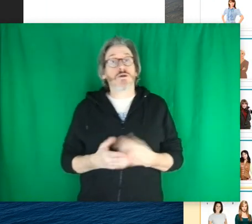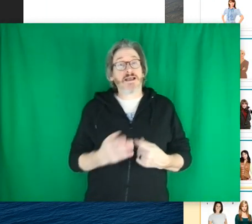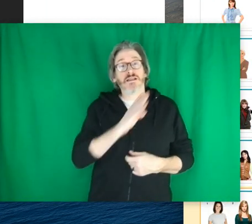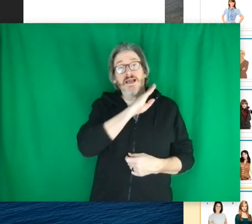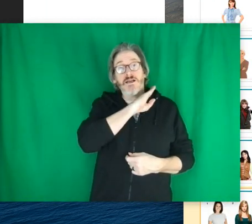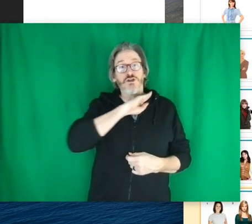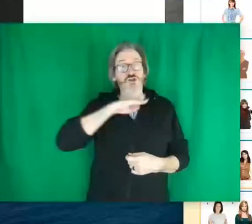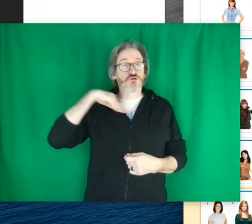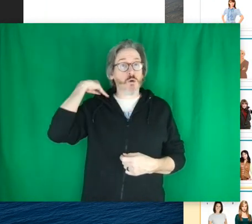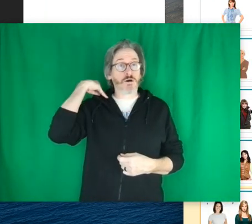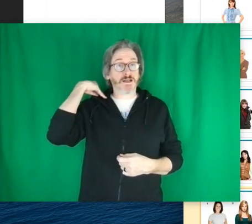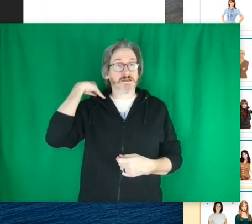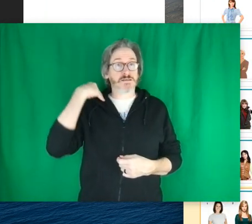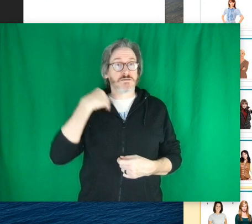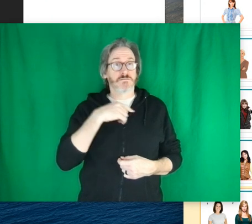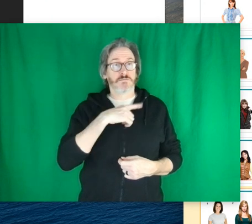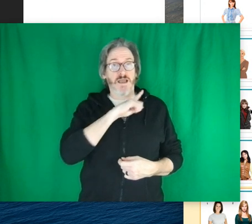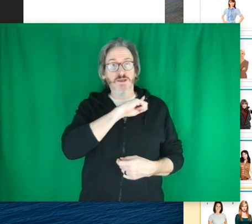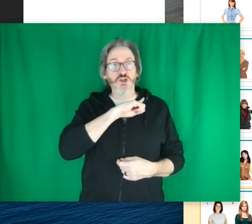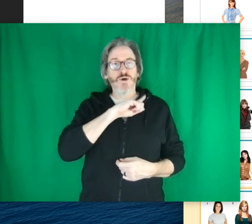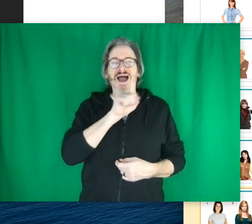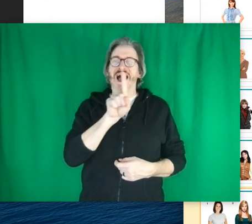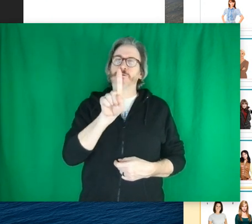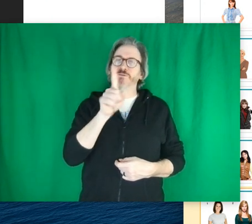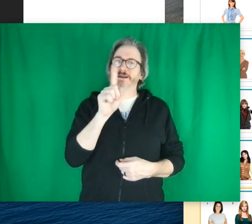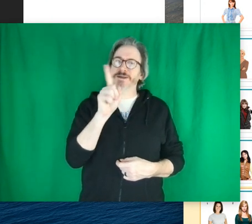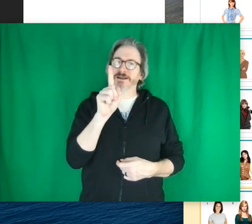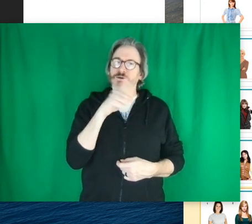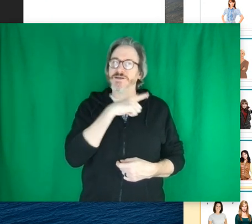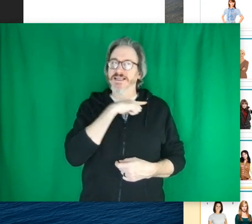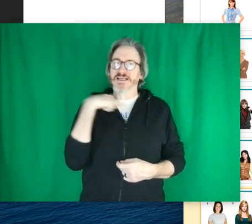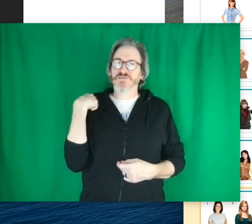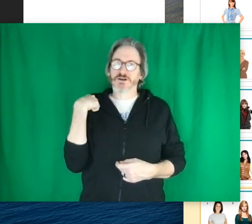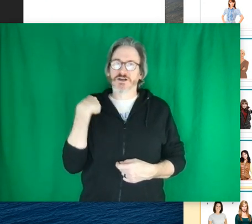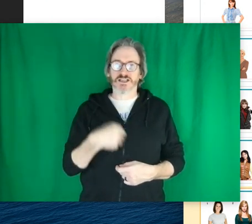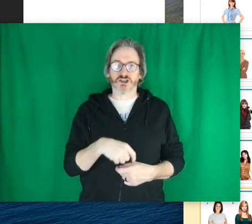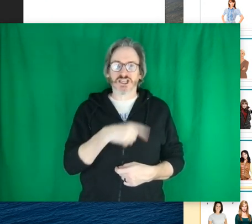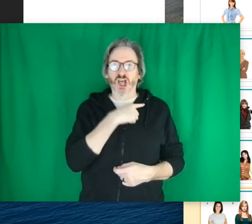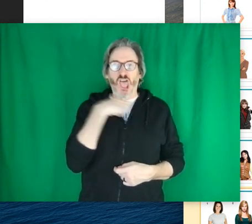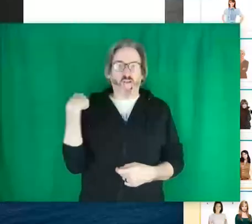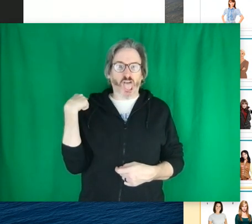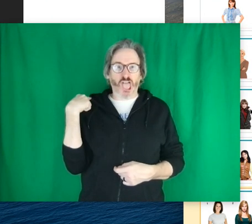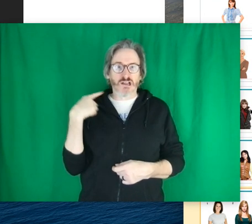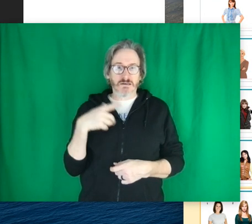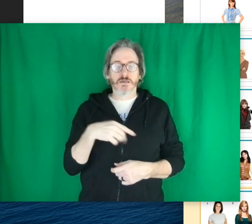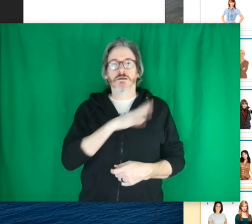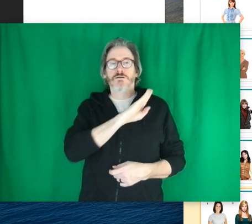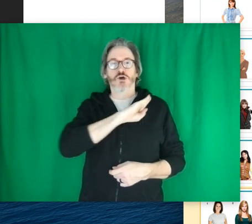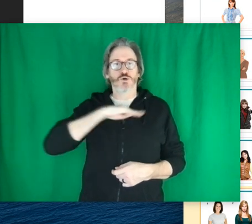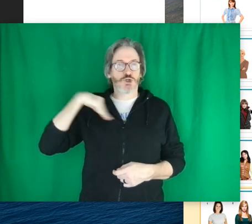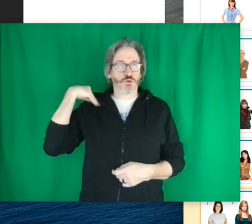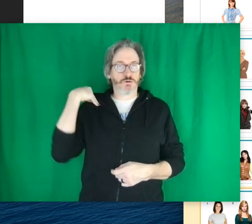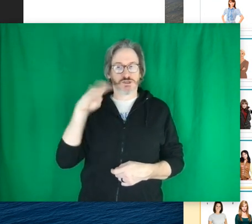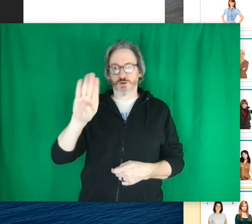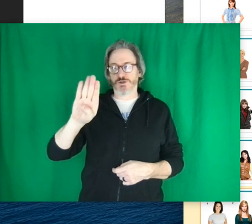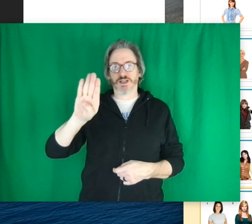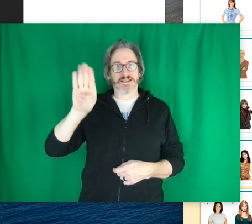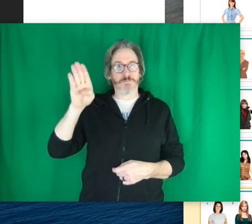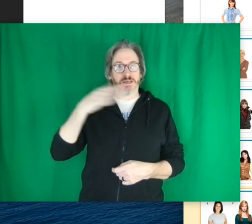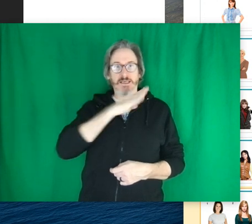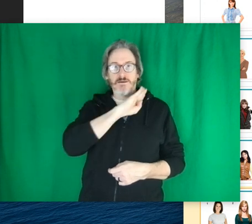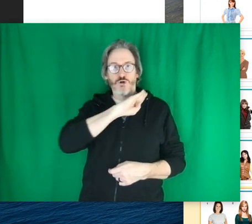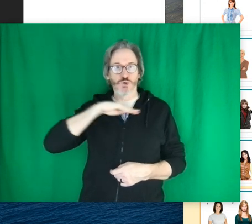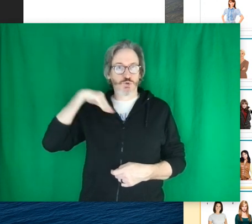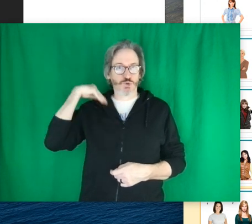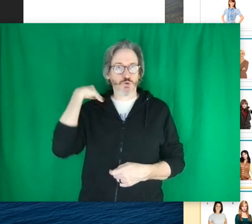So neckline, just draw where it is. I mean, I would recommend not doing it with the index finger because it looks like... So use